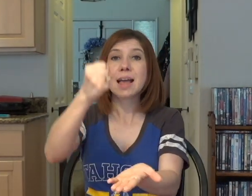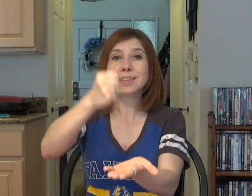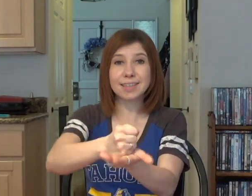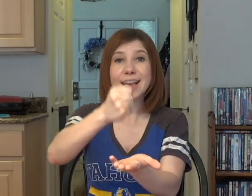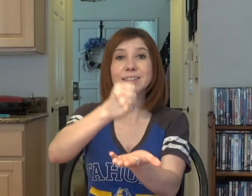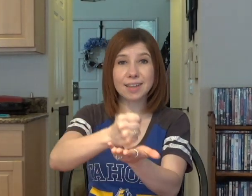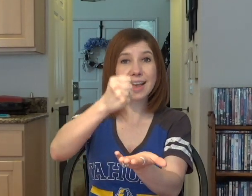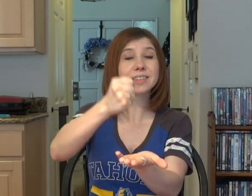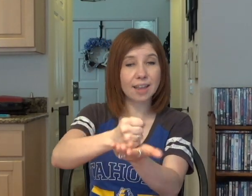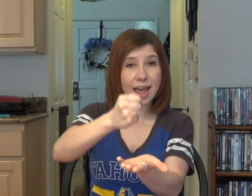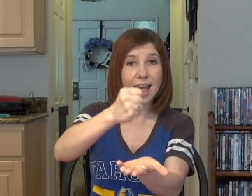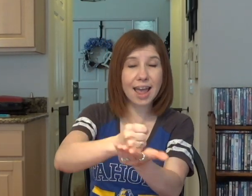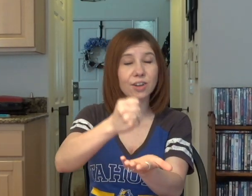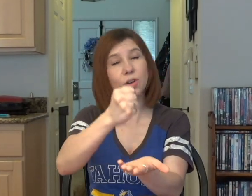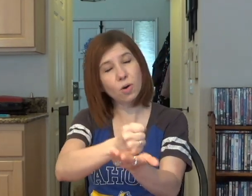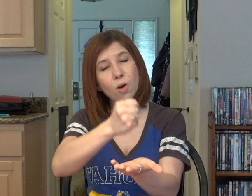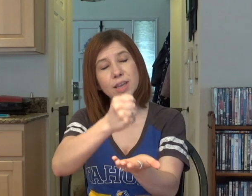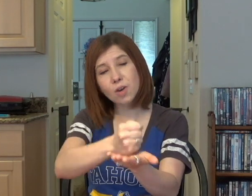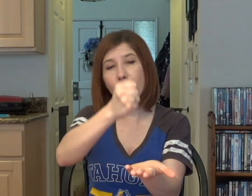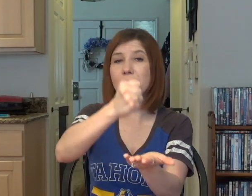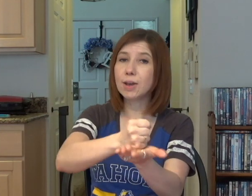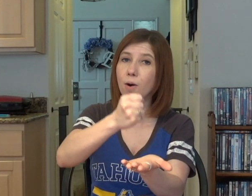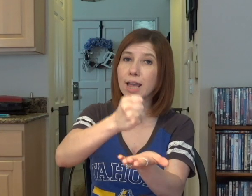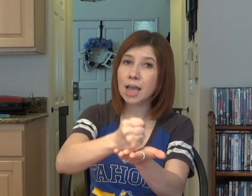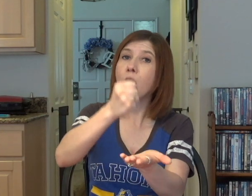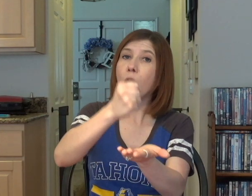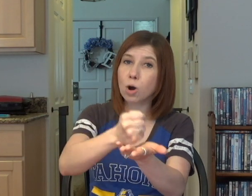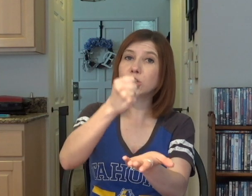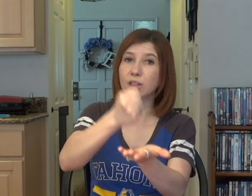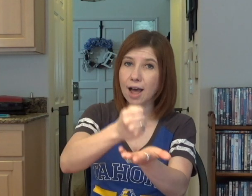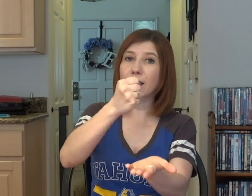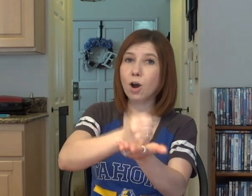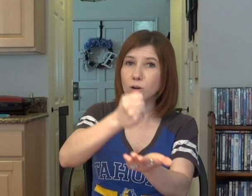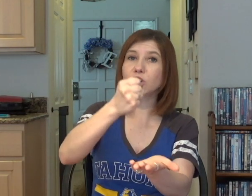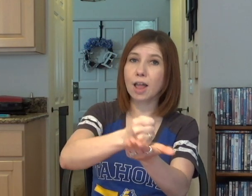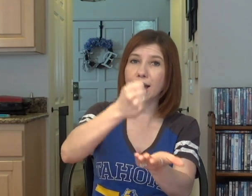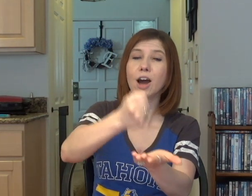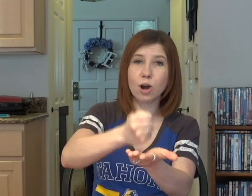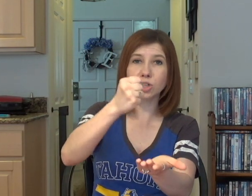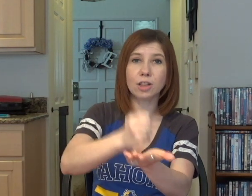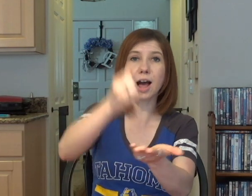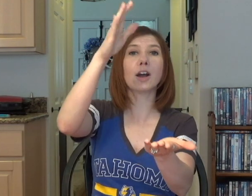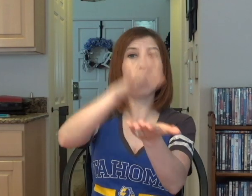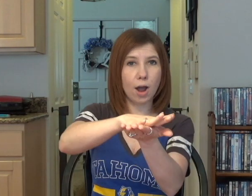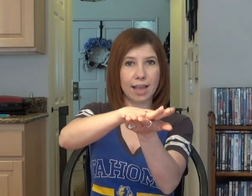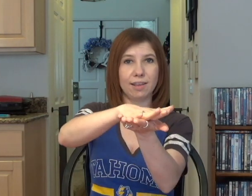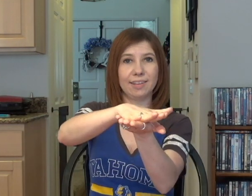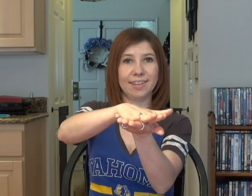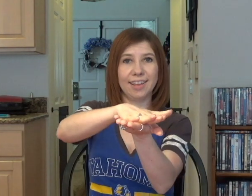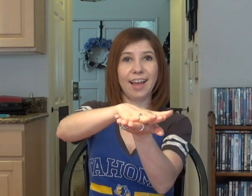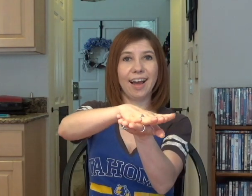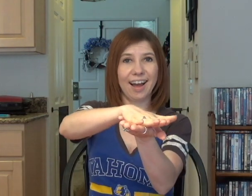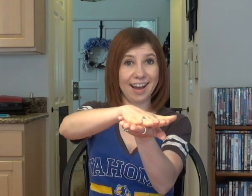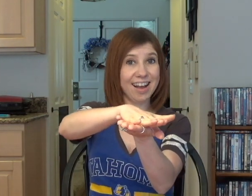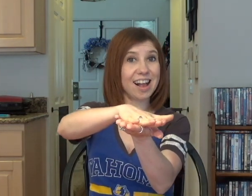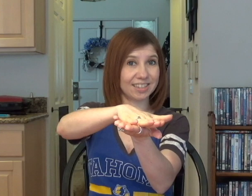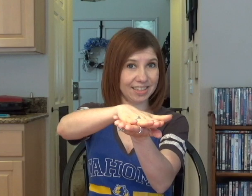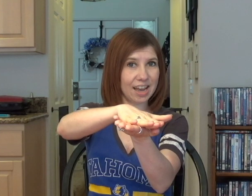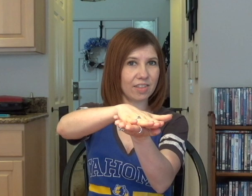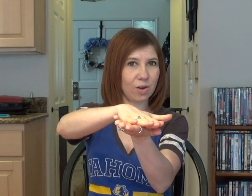Say, say, say, no, yoi, yoi, yoi, ochilaka, ochilaka, ochilaka, hoy. See how that